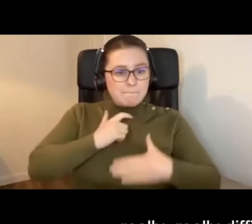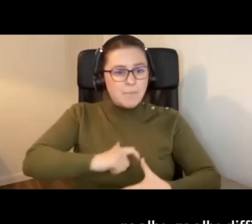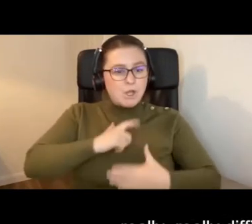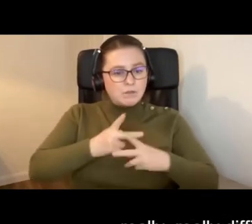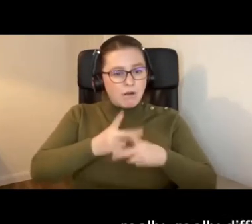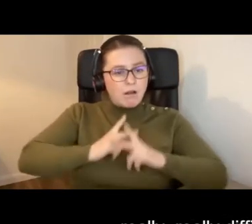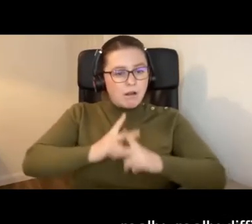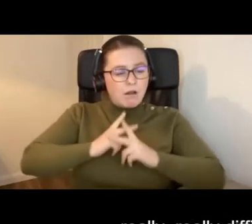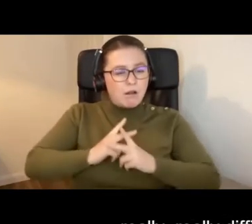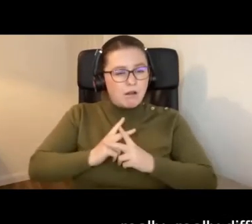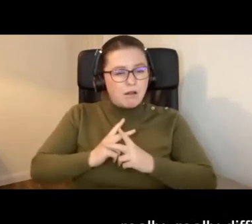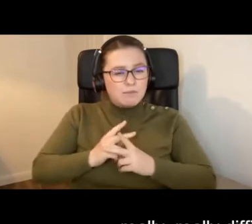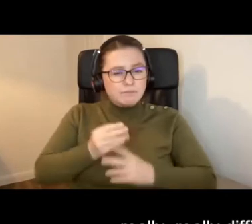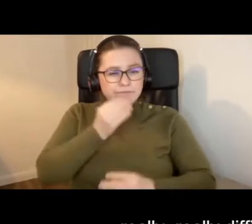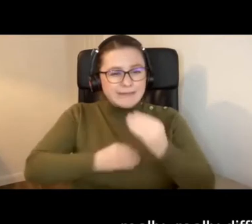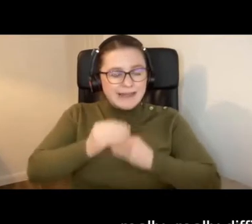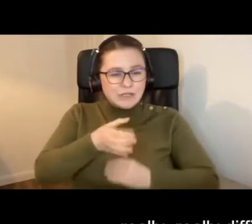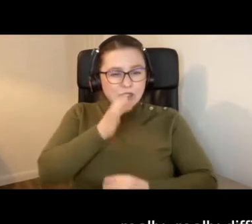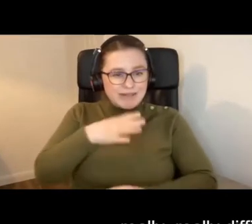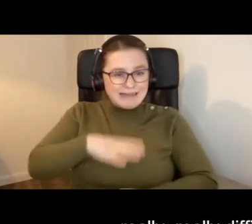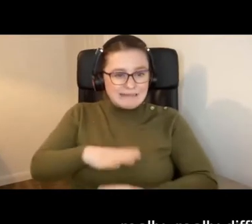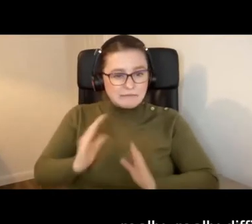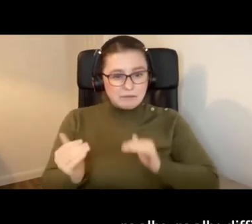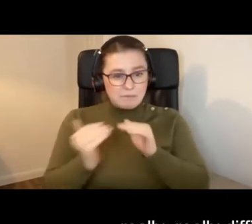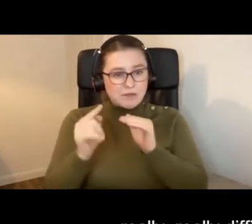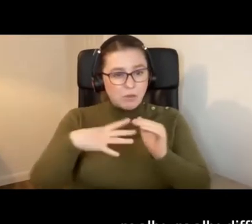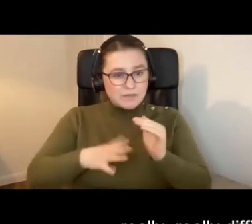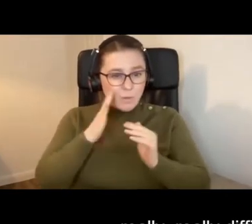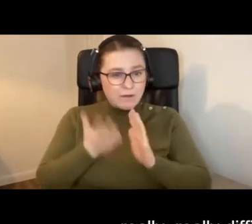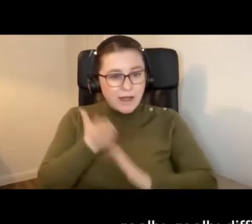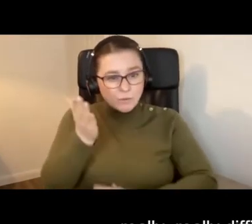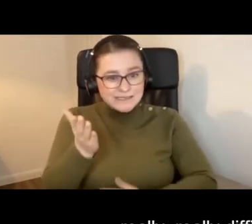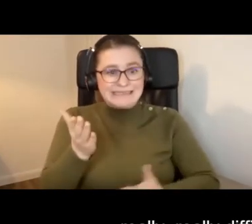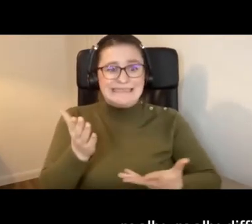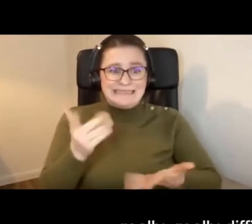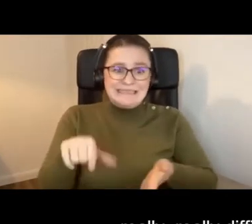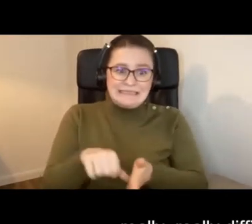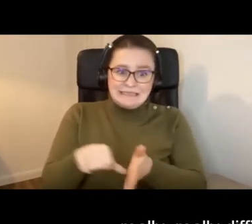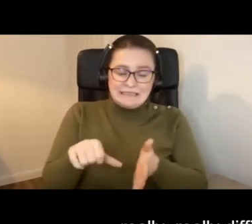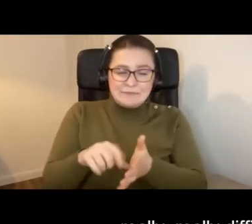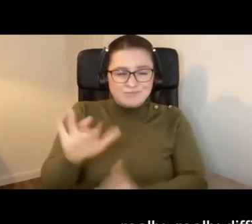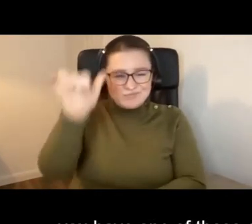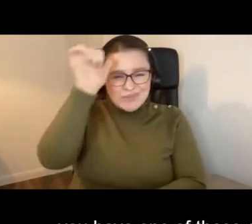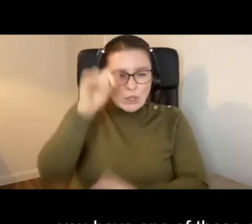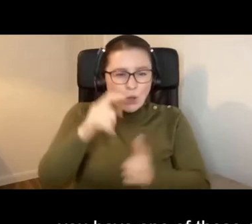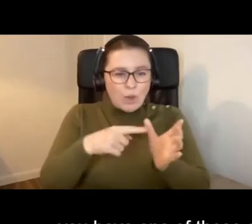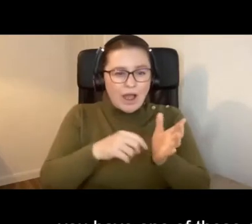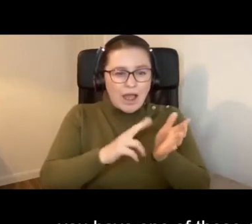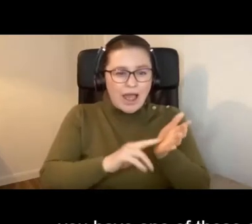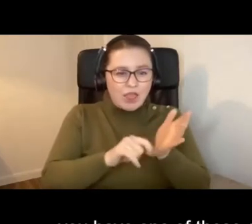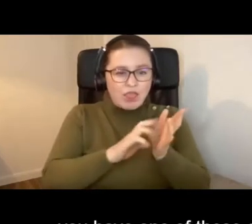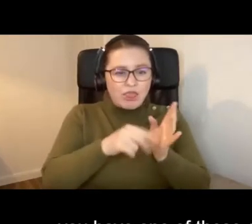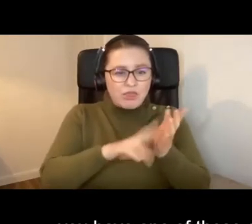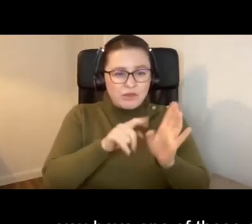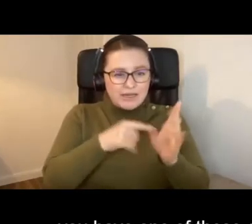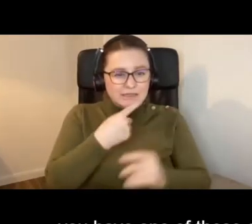eating and drinking needs half a day out is really, really difficult. Now, I noted, Anthony, that you said at the